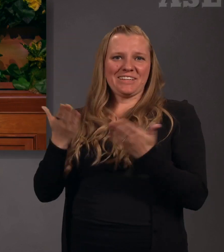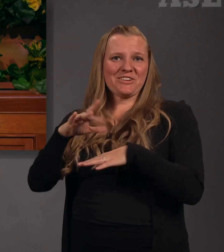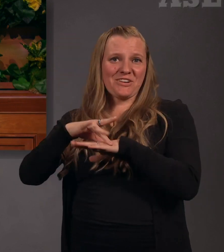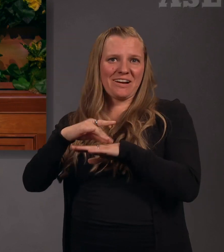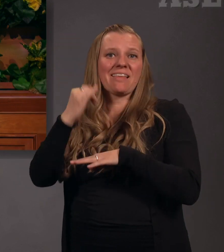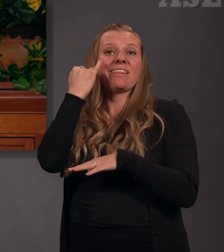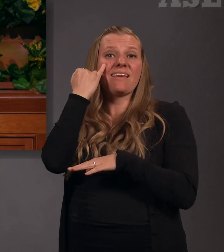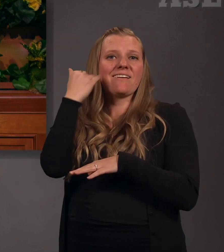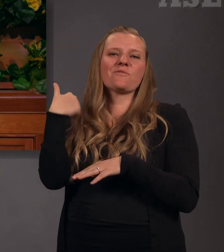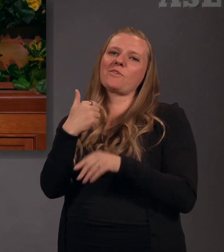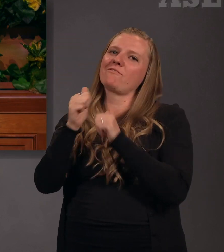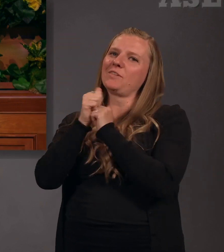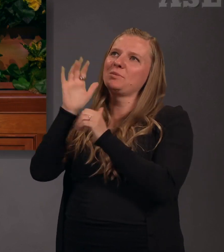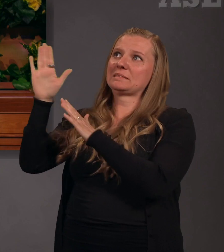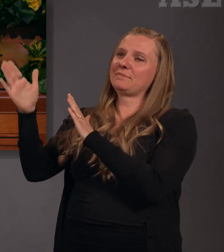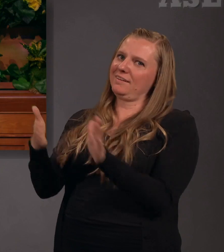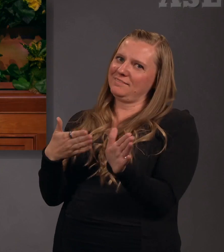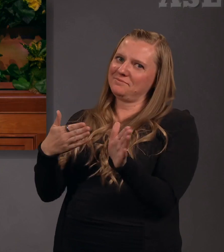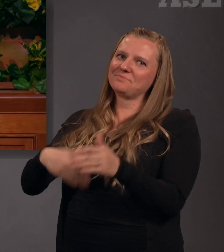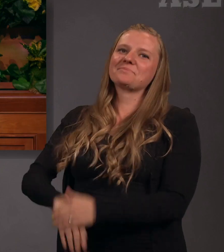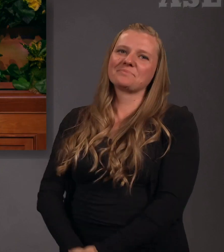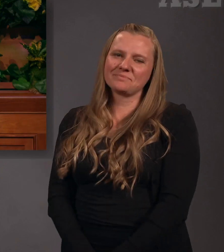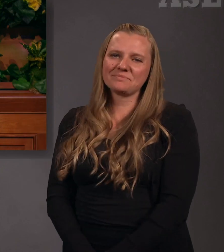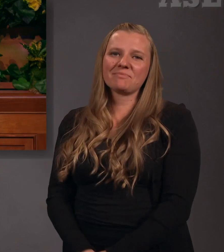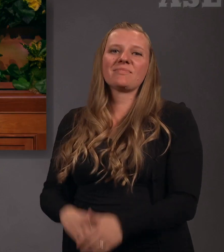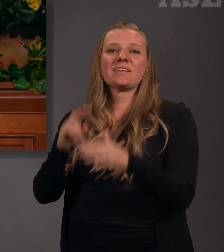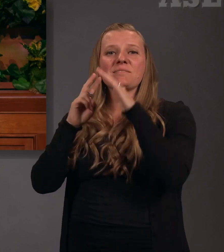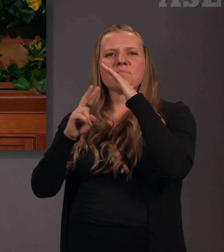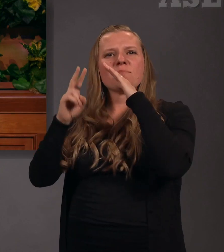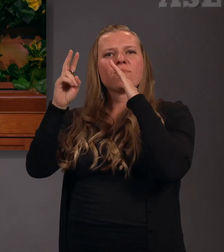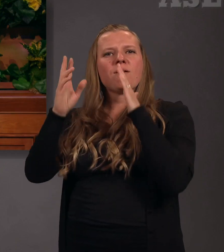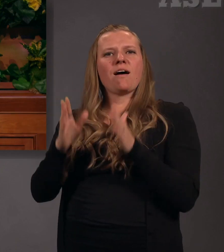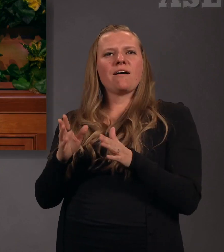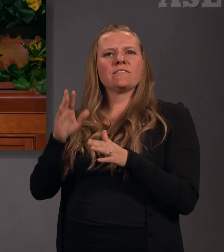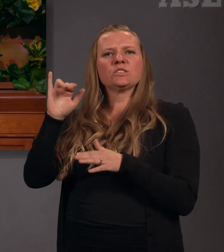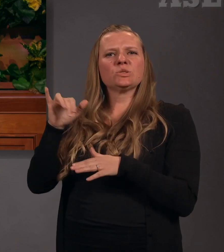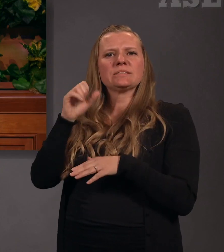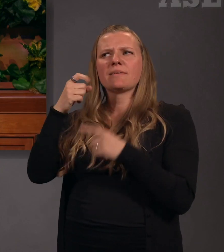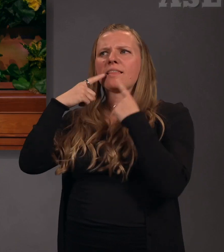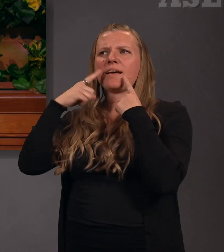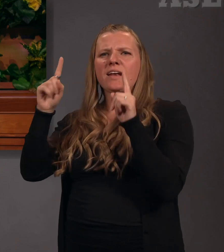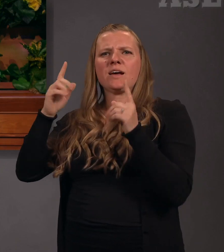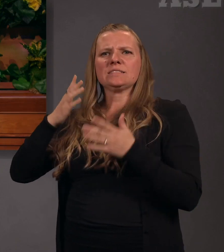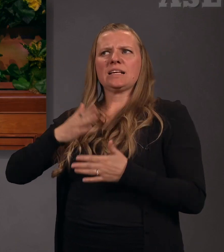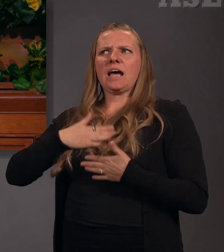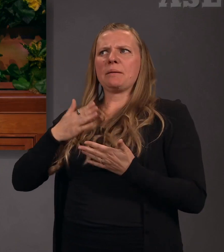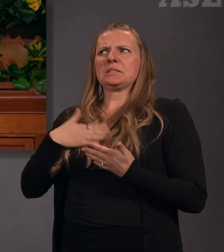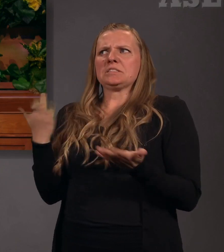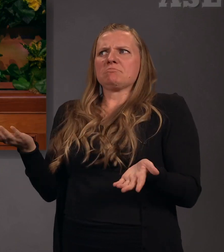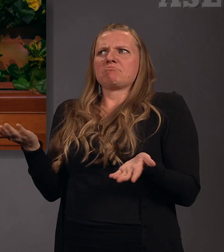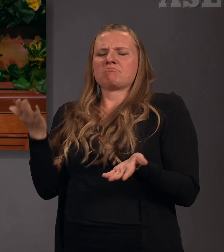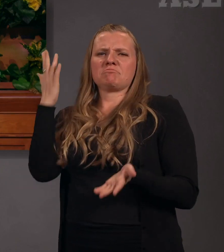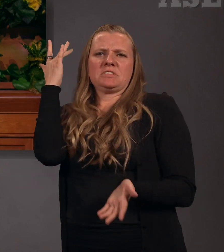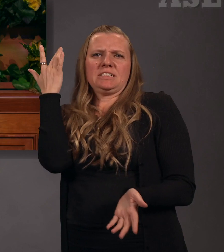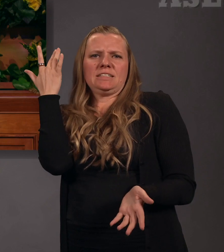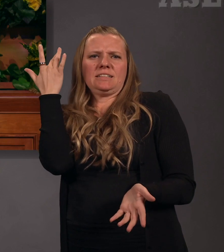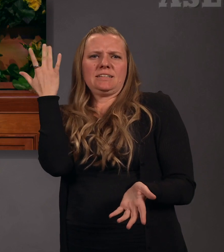according to His plan. But what exactly was the context for this happy declaration from the